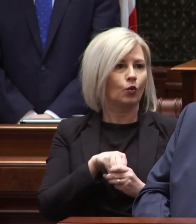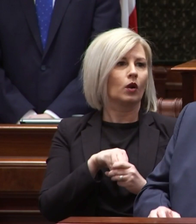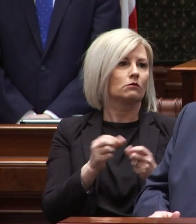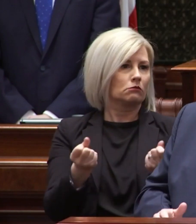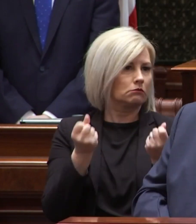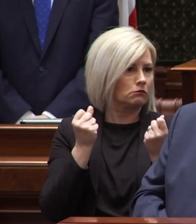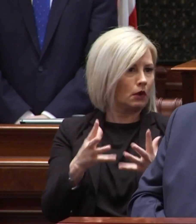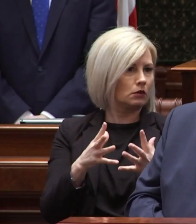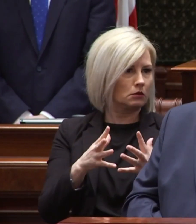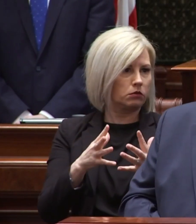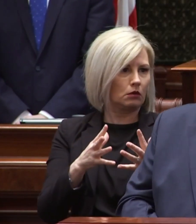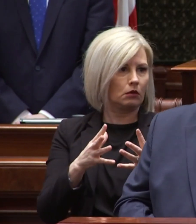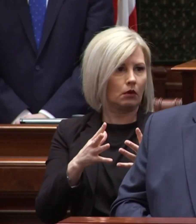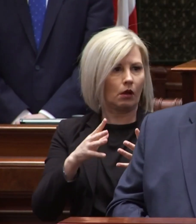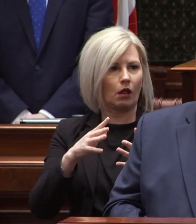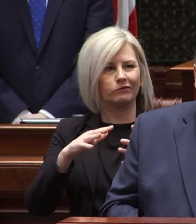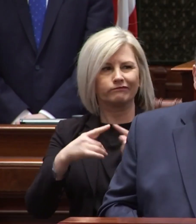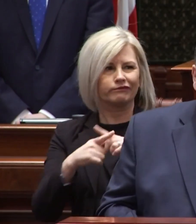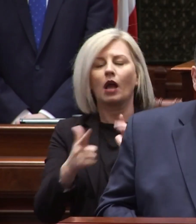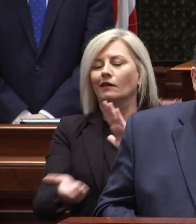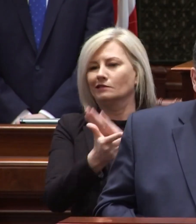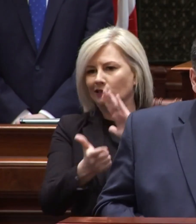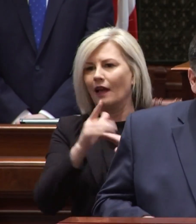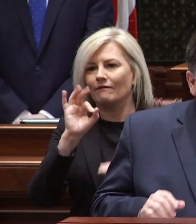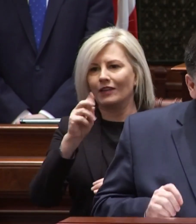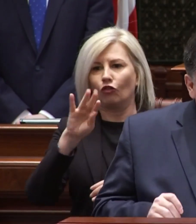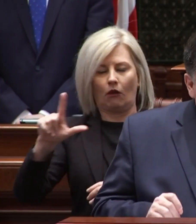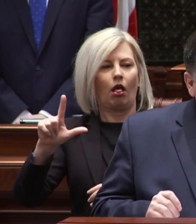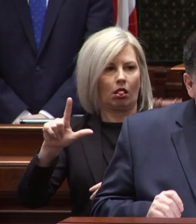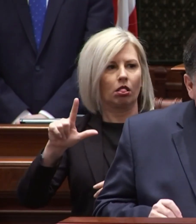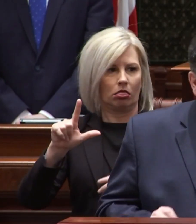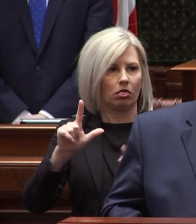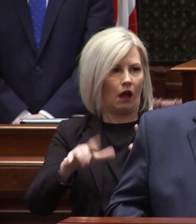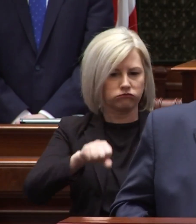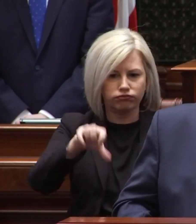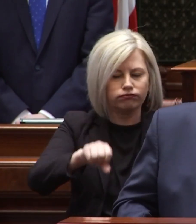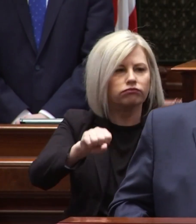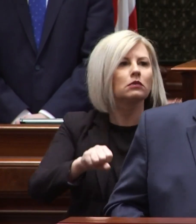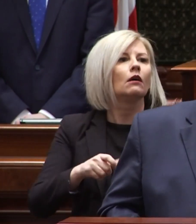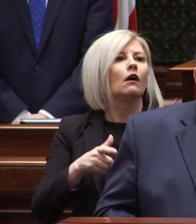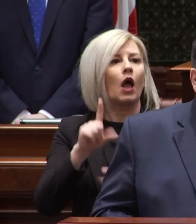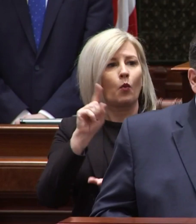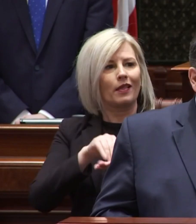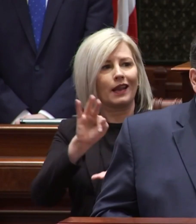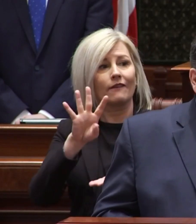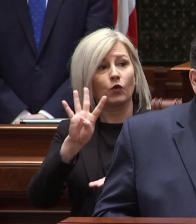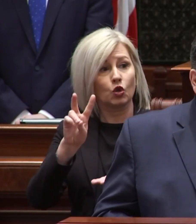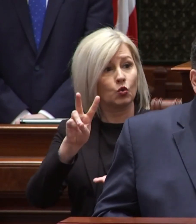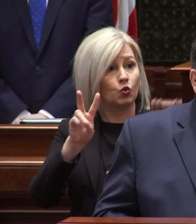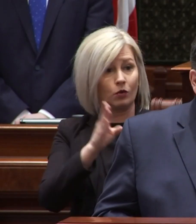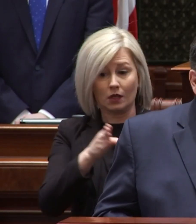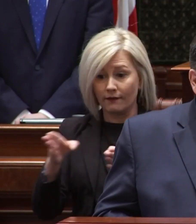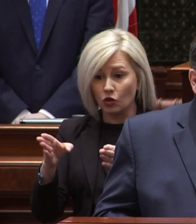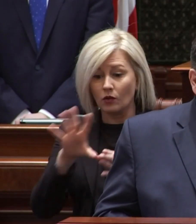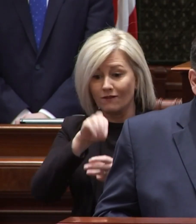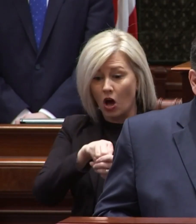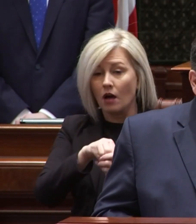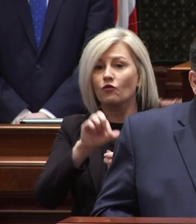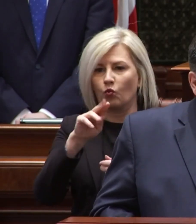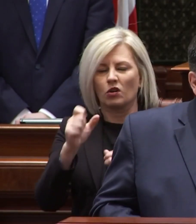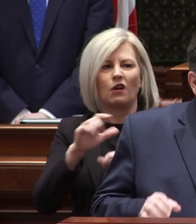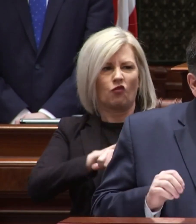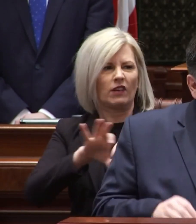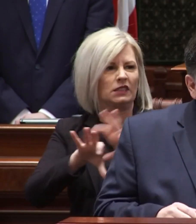multiple major interdictions of deadly fentanyl and 1 942 individuals involved in crimes were